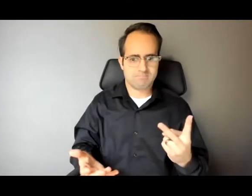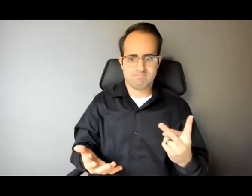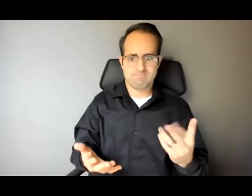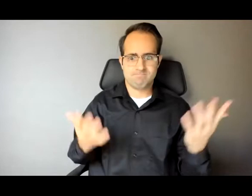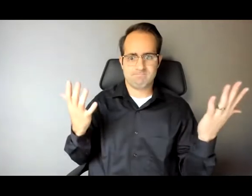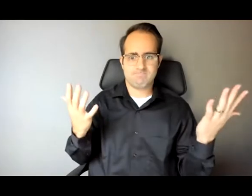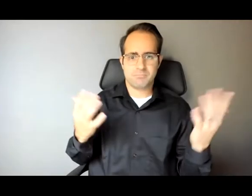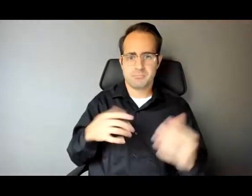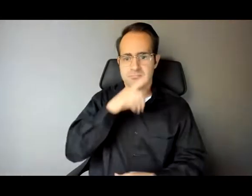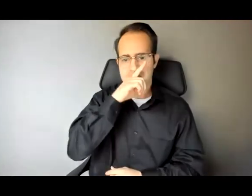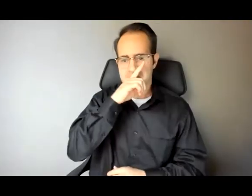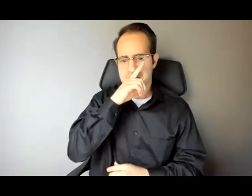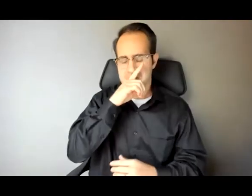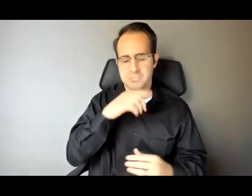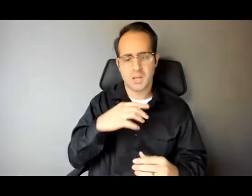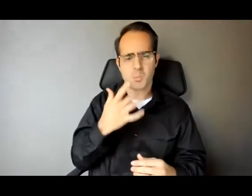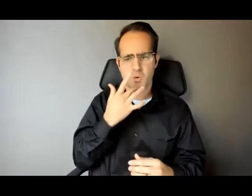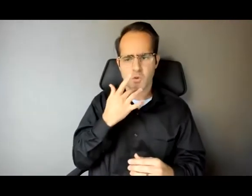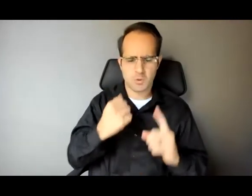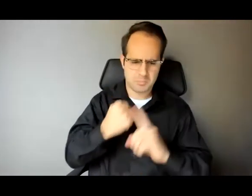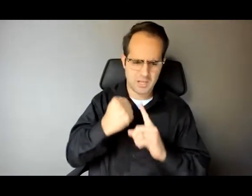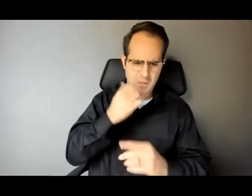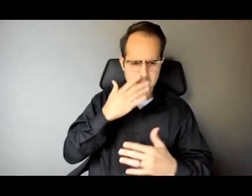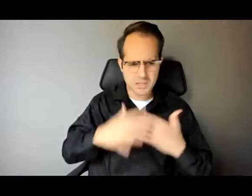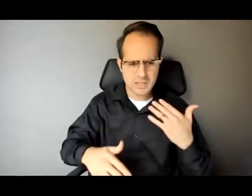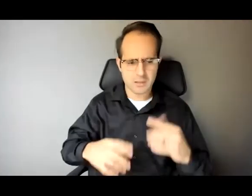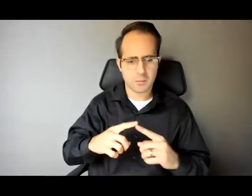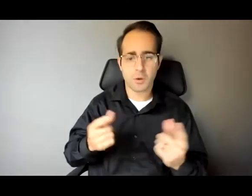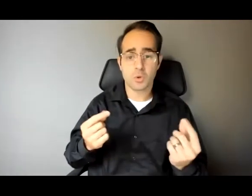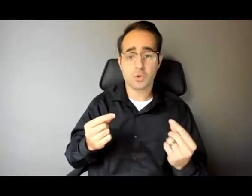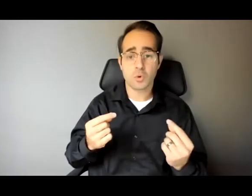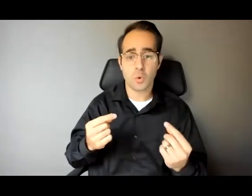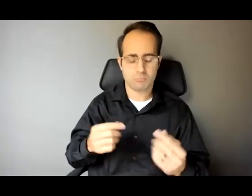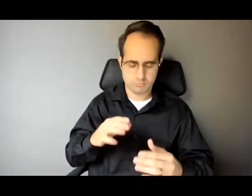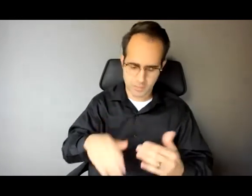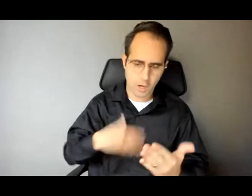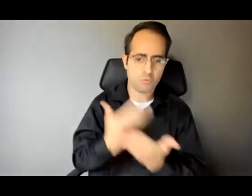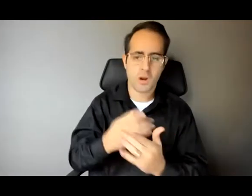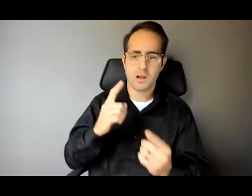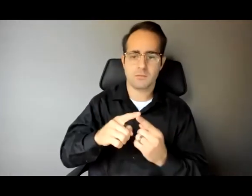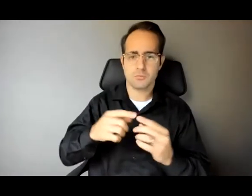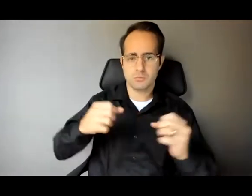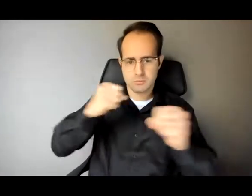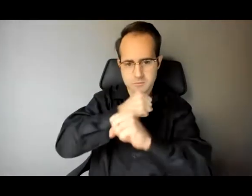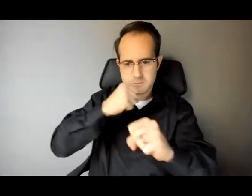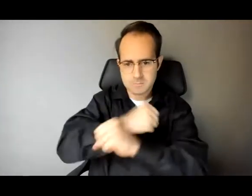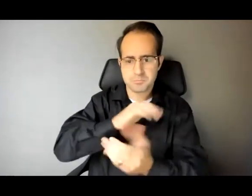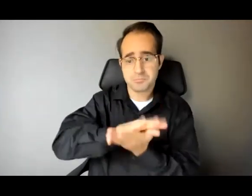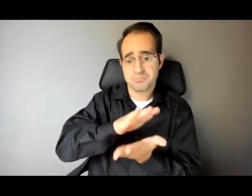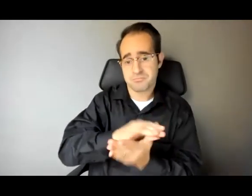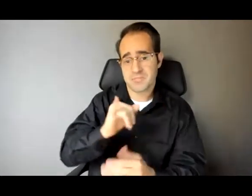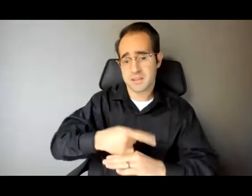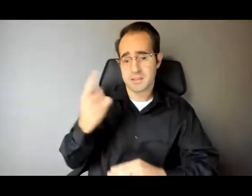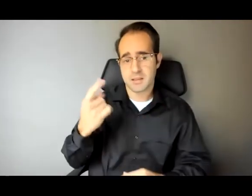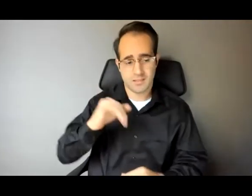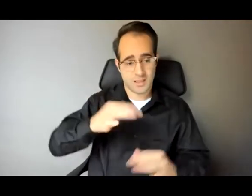I might've been beat up and bleeding but I put myself in gladiator school's dean list that day. That judge wanted to teach me a lesson and he